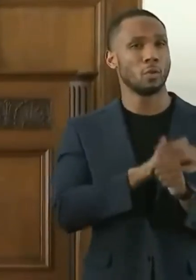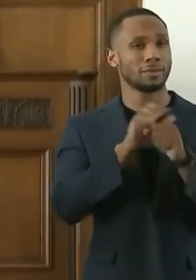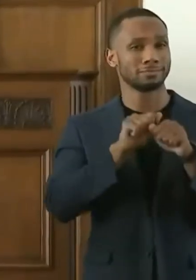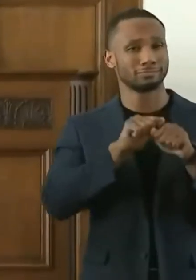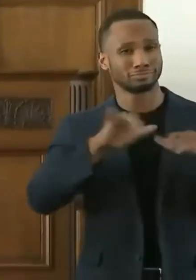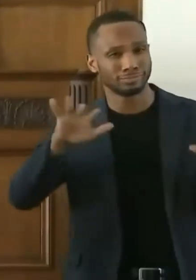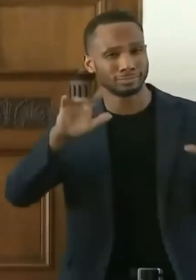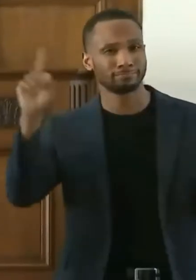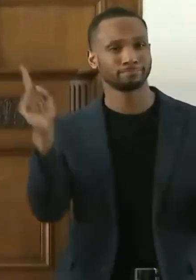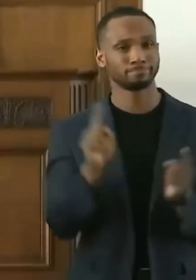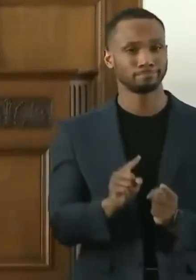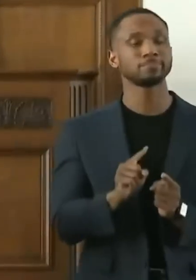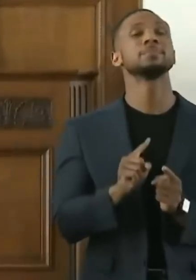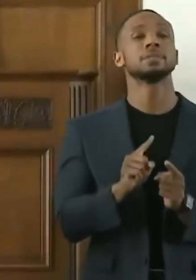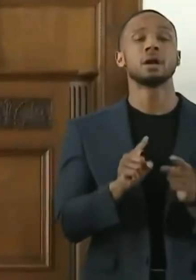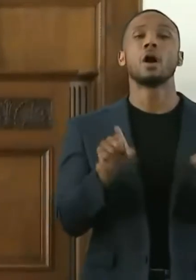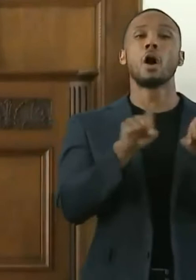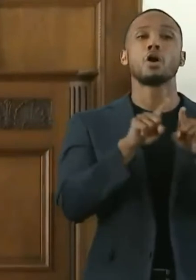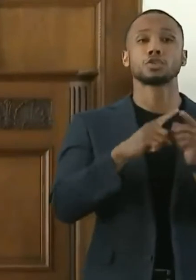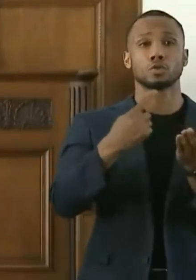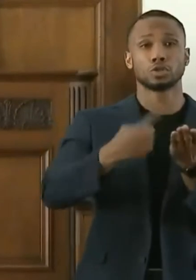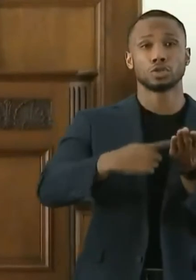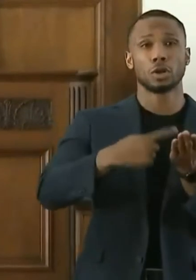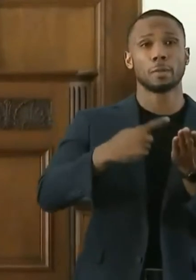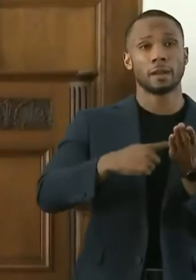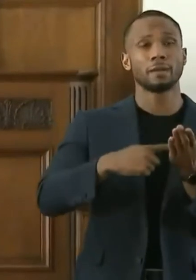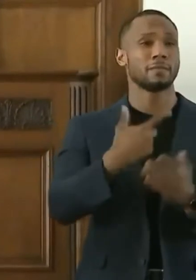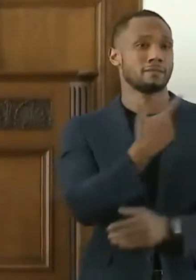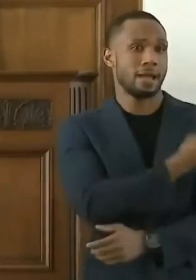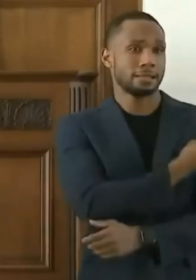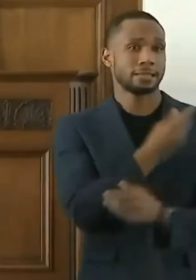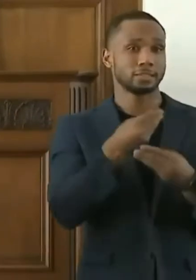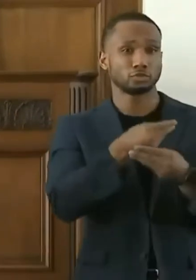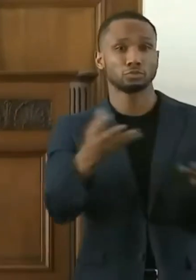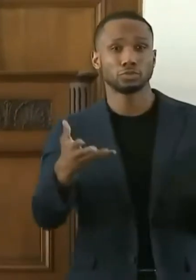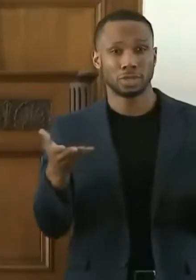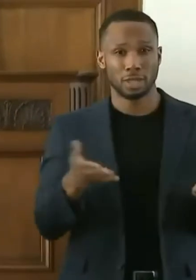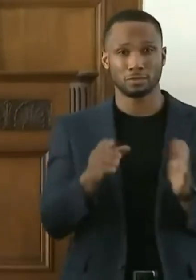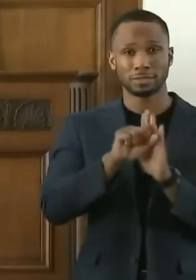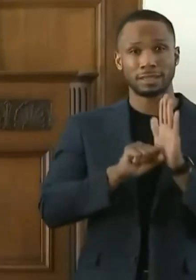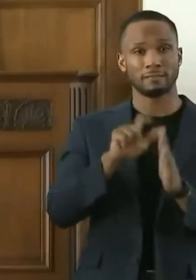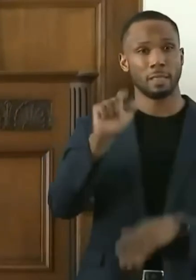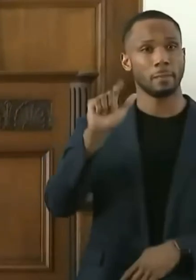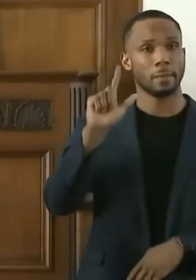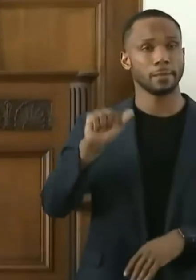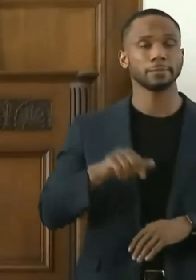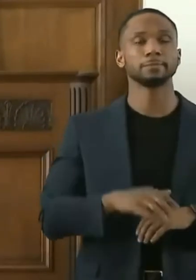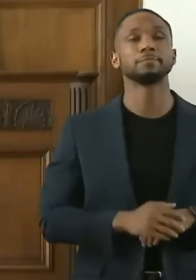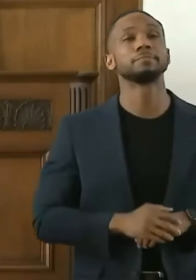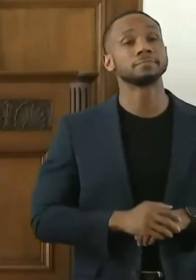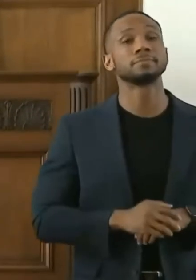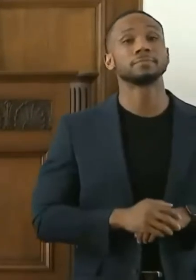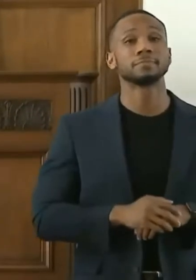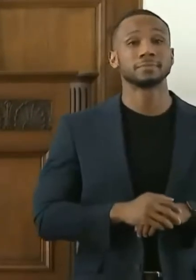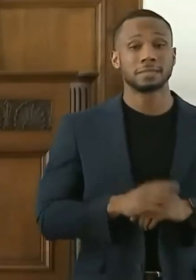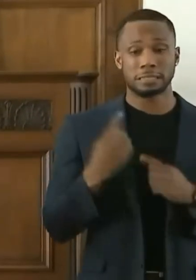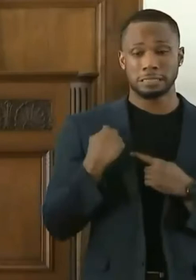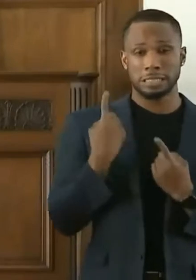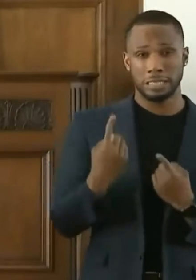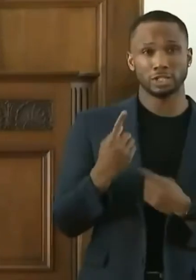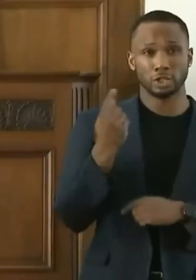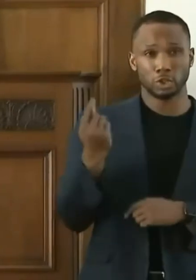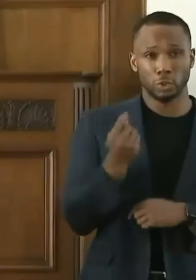-19 as well as to discuss vaccine distribution in our state. As of Tuesday,